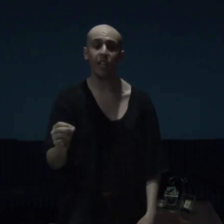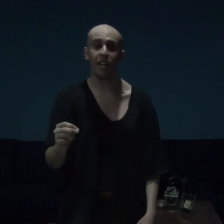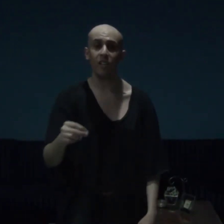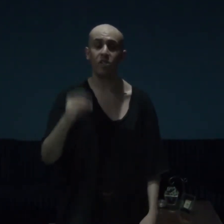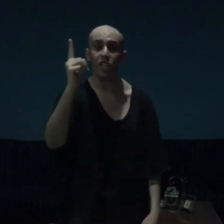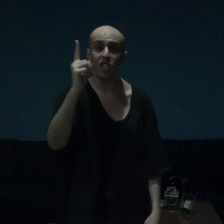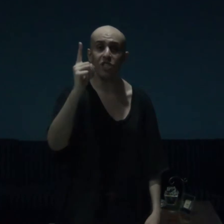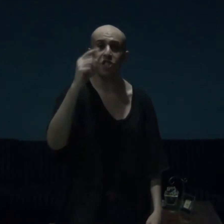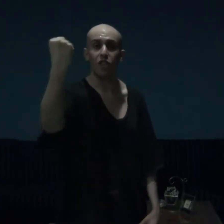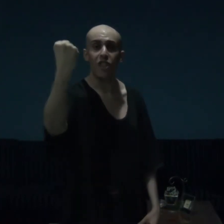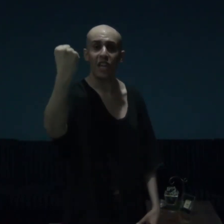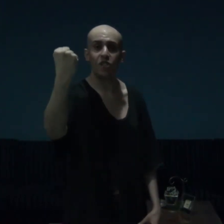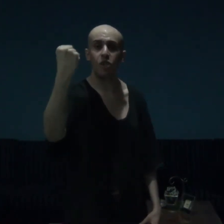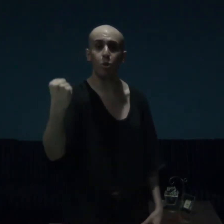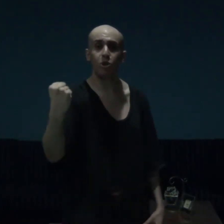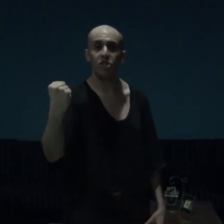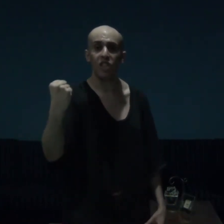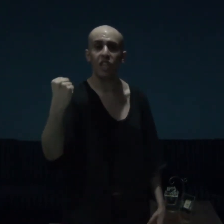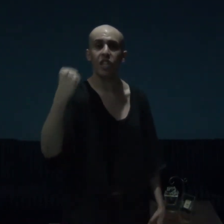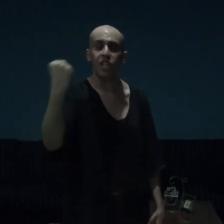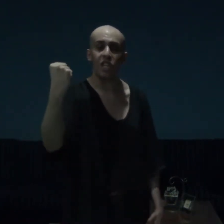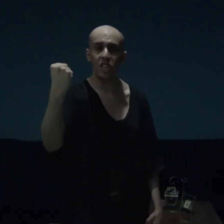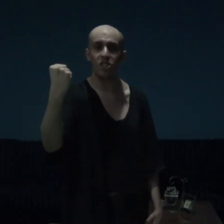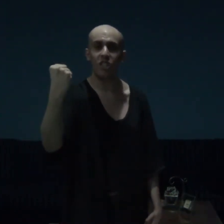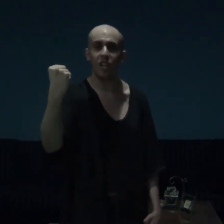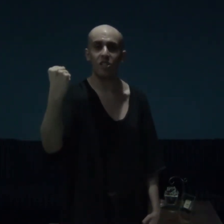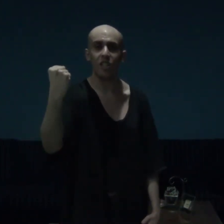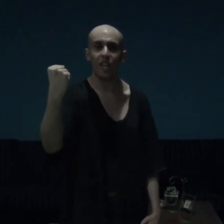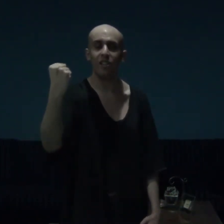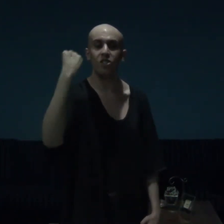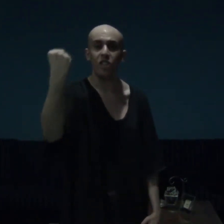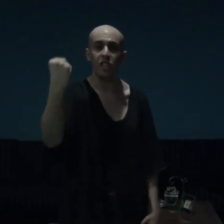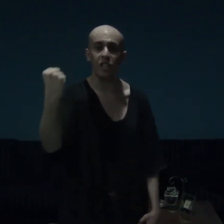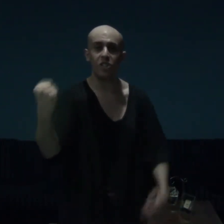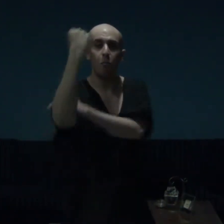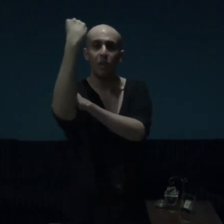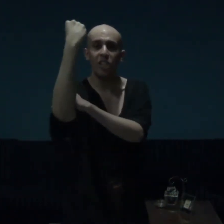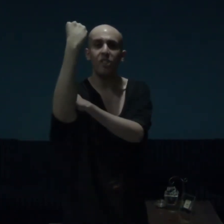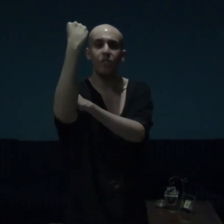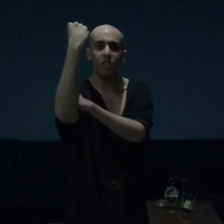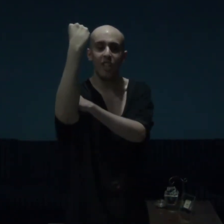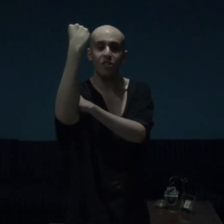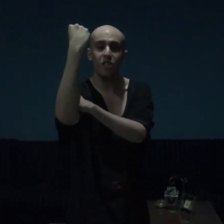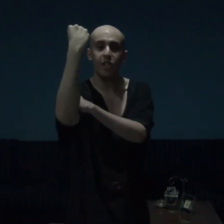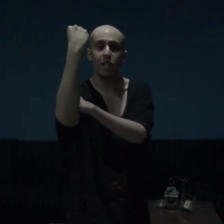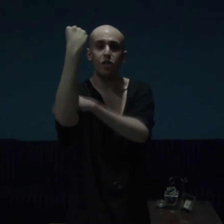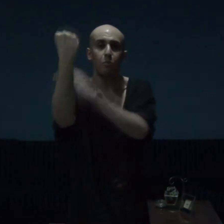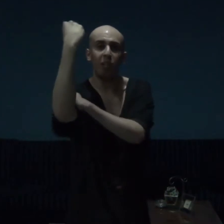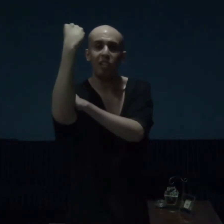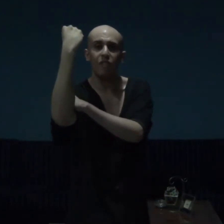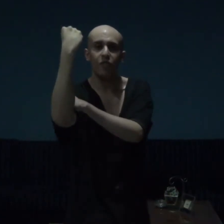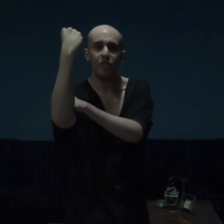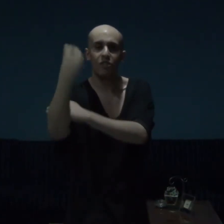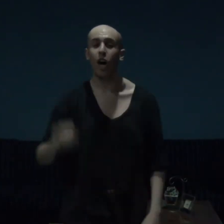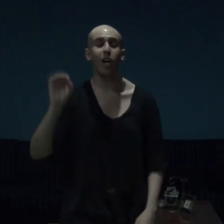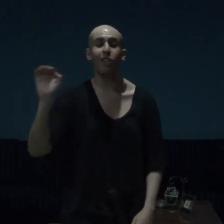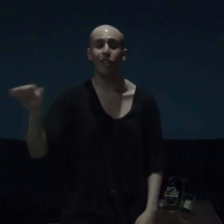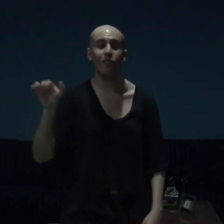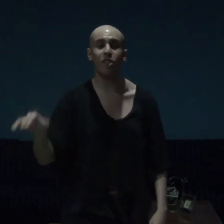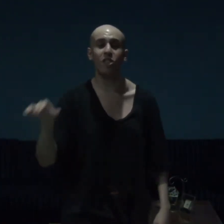gals, is, the next, Bruce Lee, he is, guys and gals, he is, believe it, guys and gals, believe it, I love this